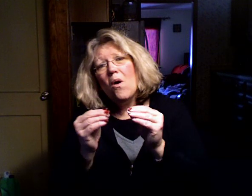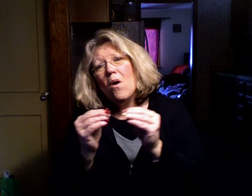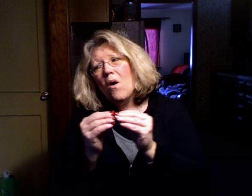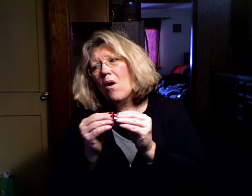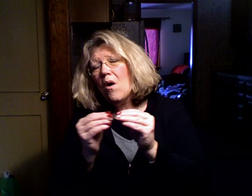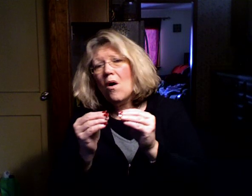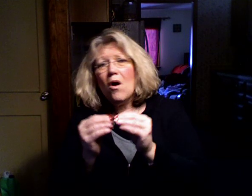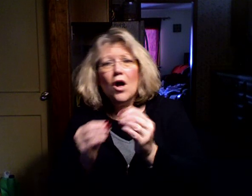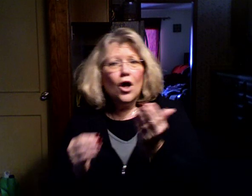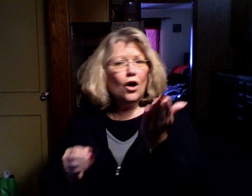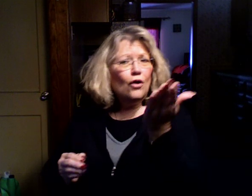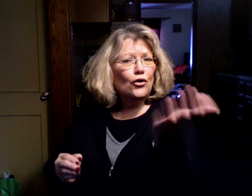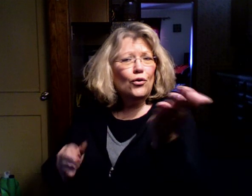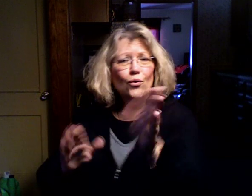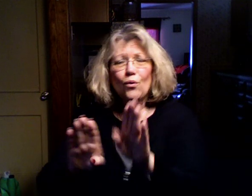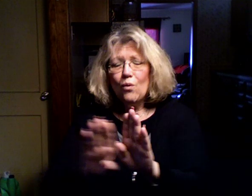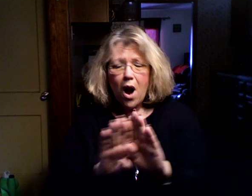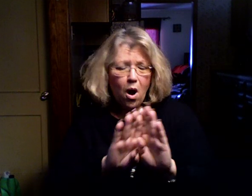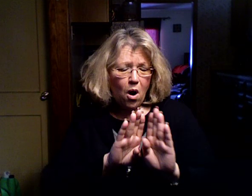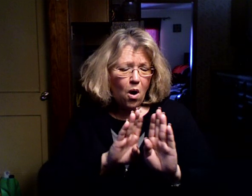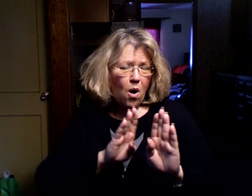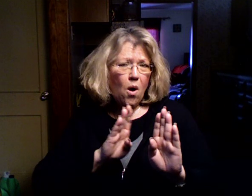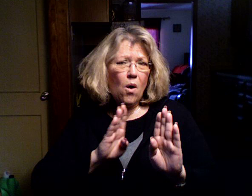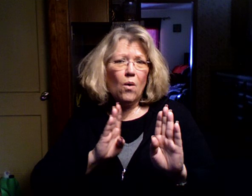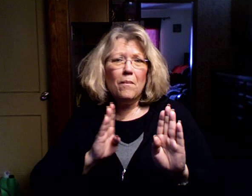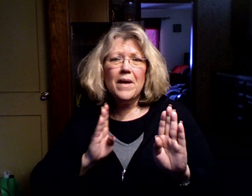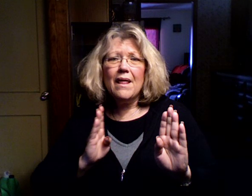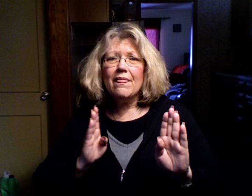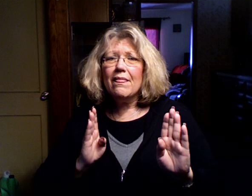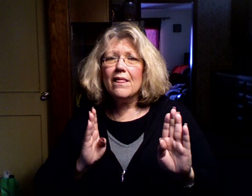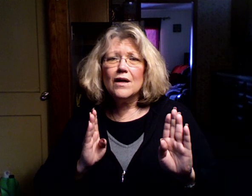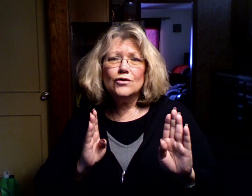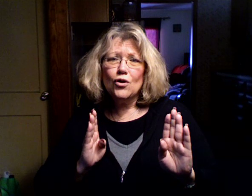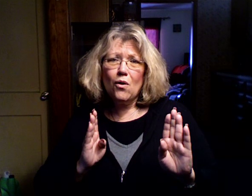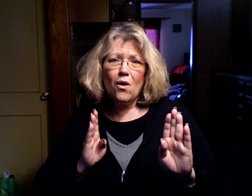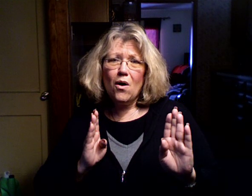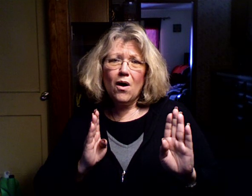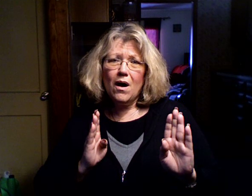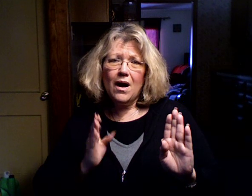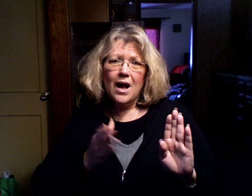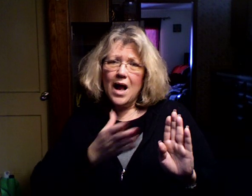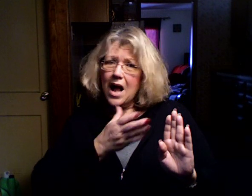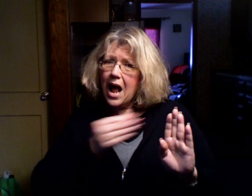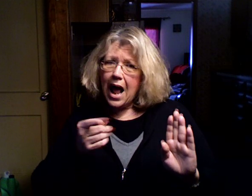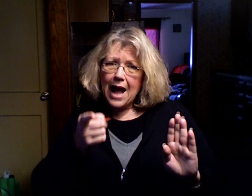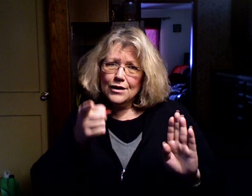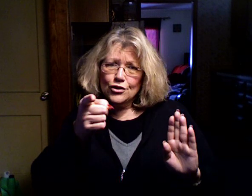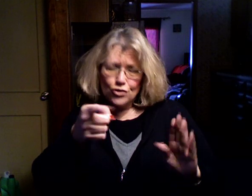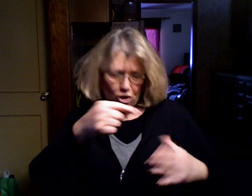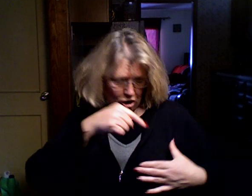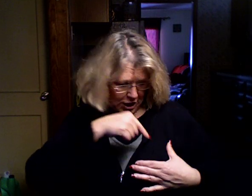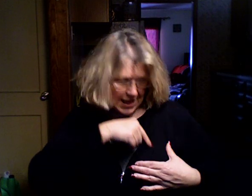You open the door And you're